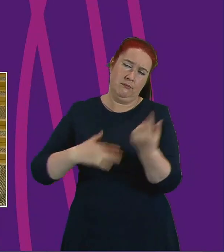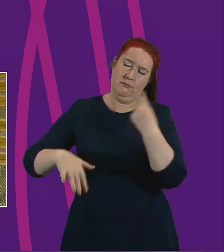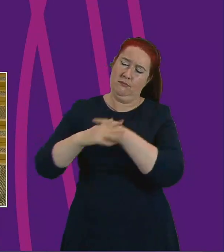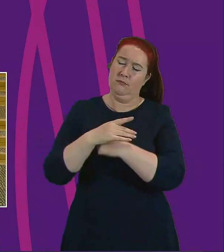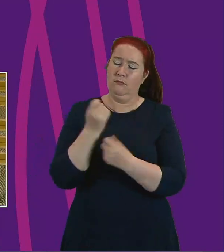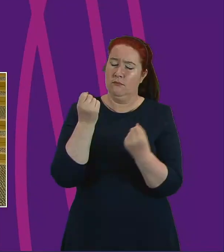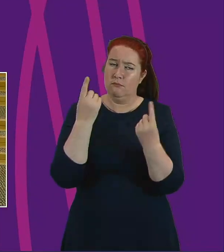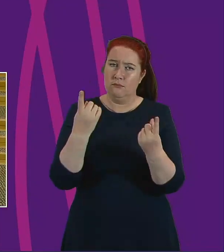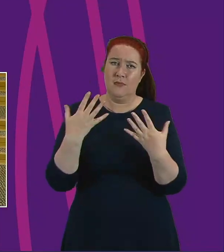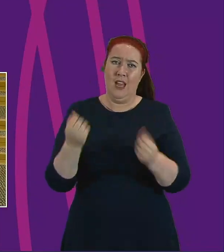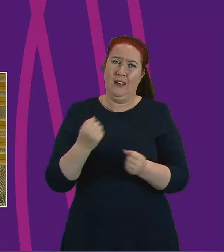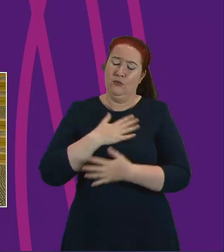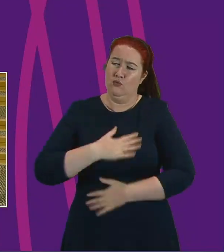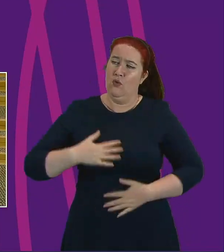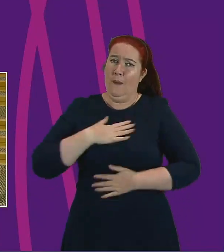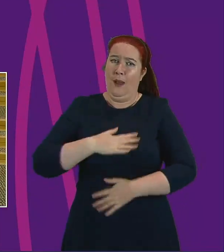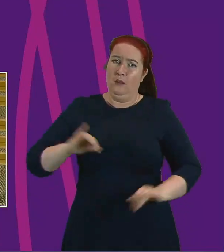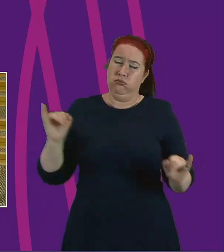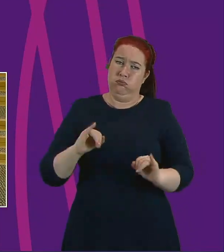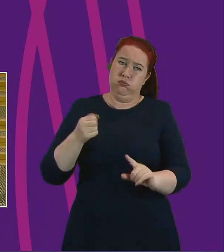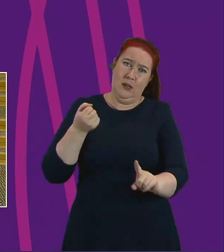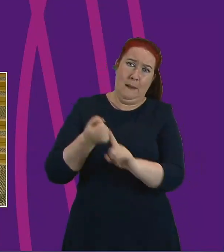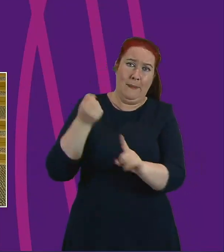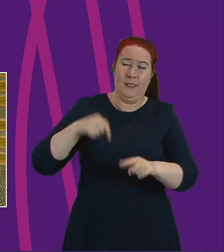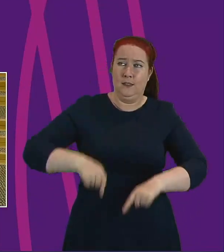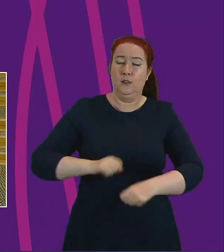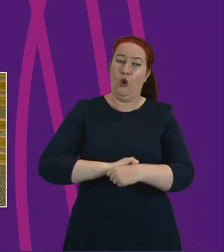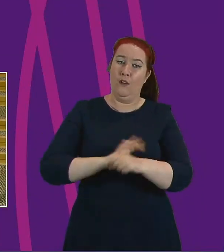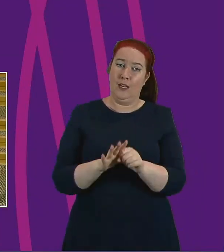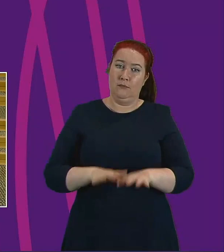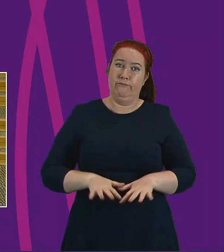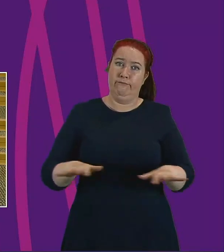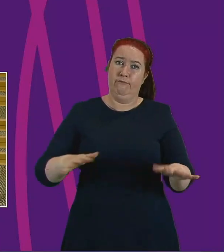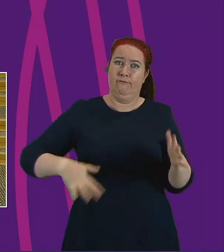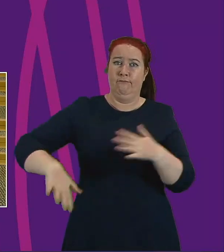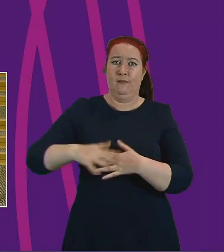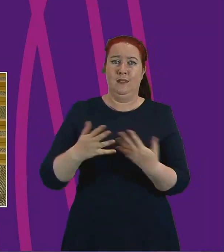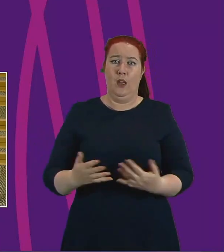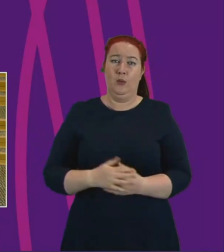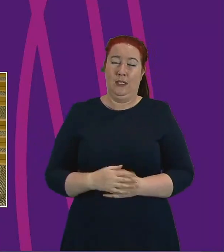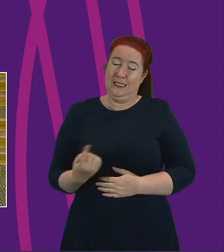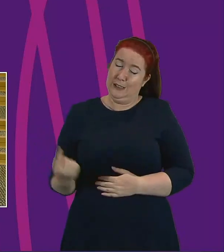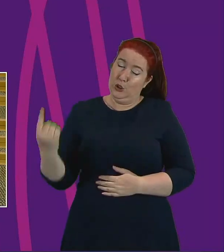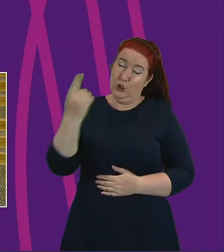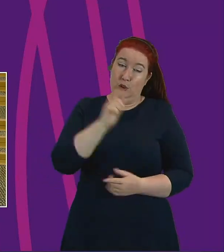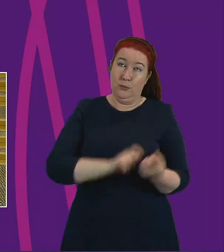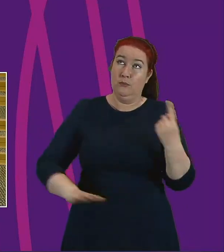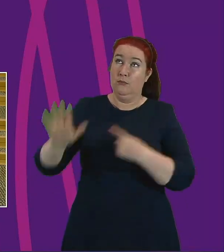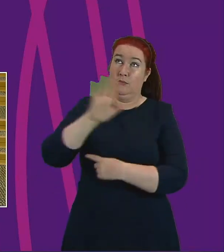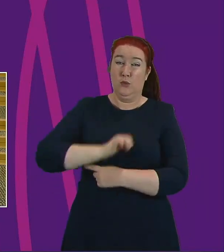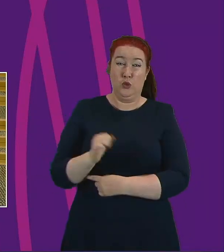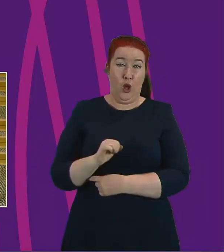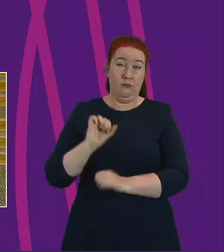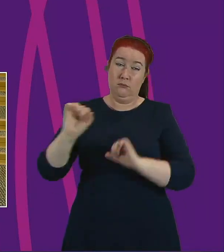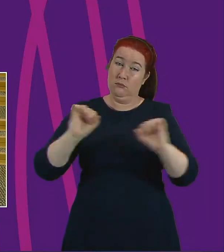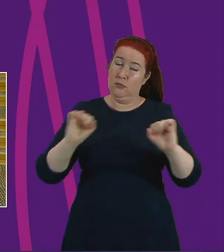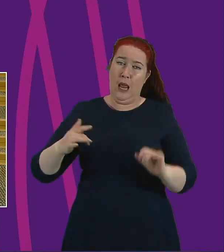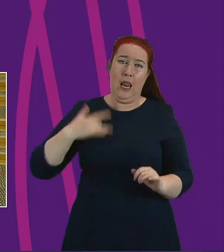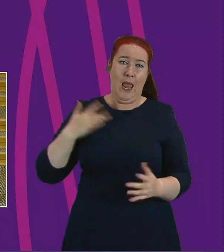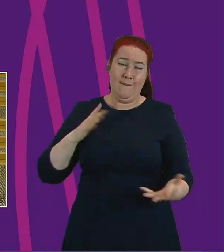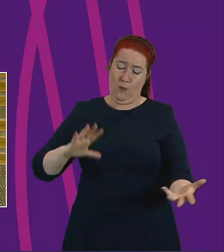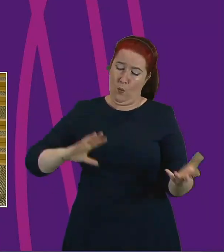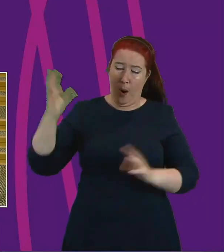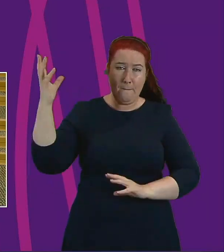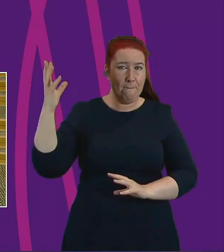the traumatic and harsh effects of the COVID-19 pandemic every person across the country has had their lives changed and their way of life rocked